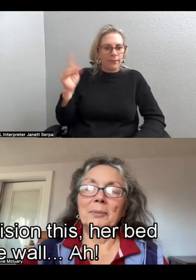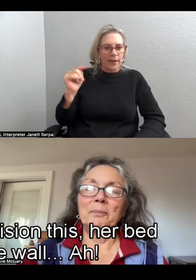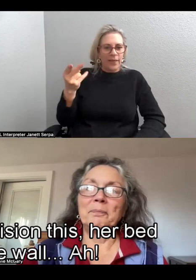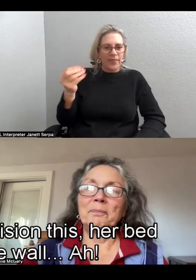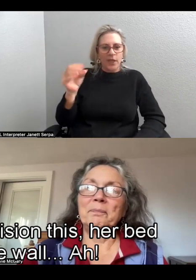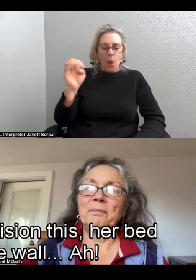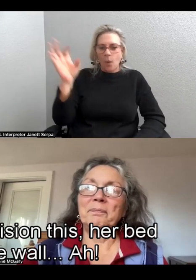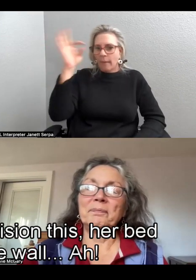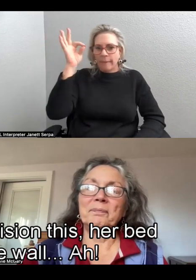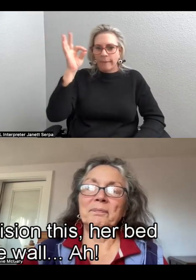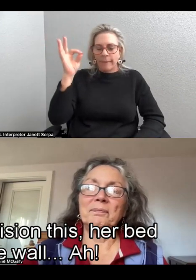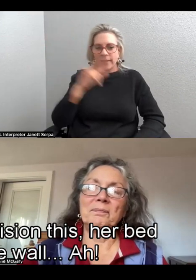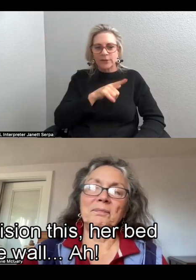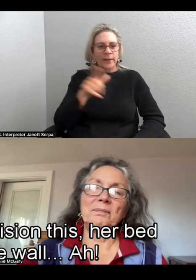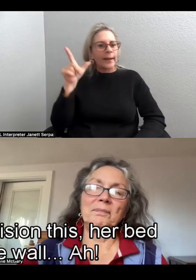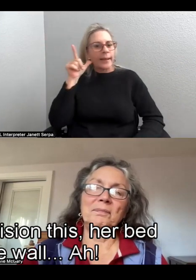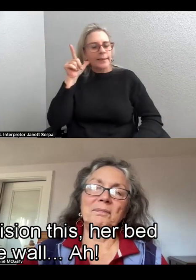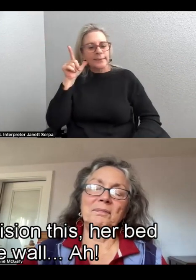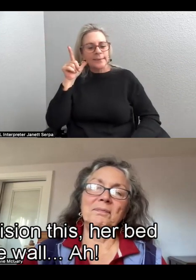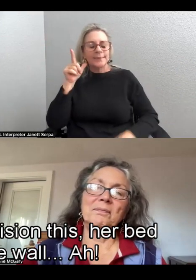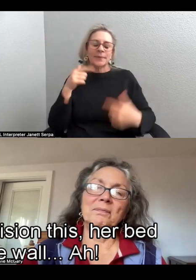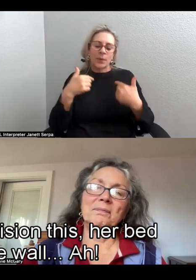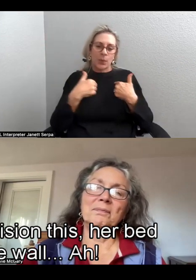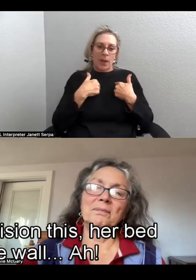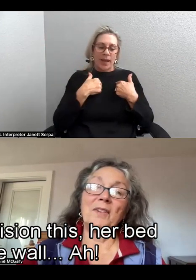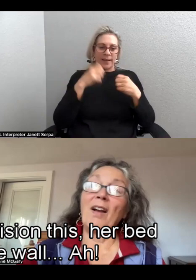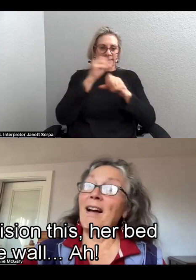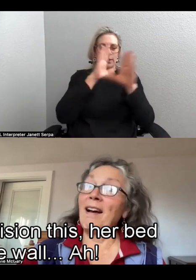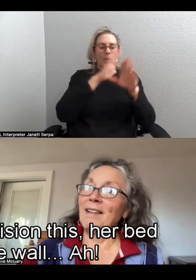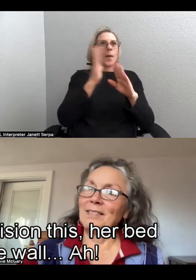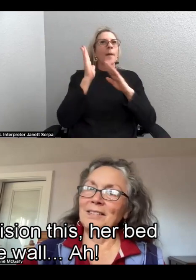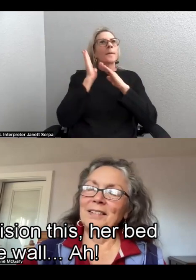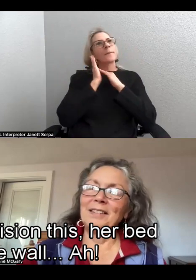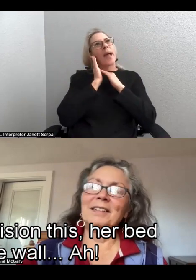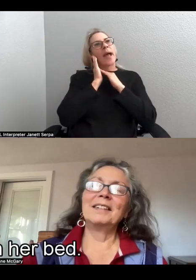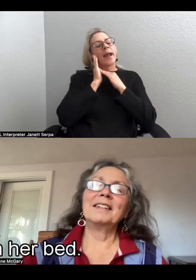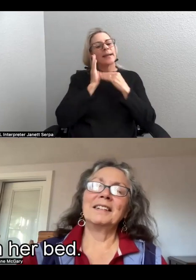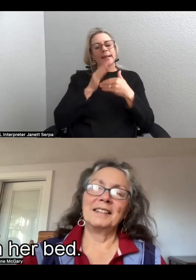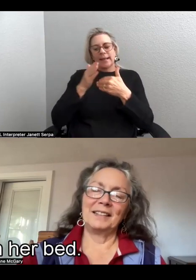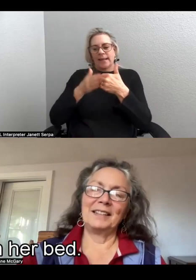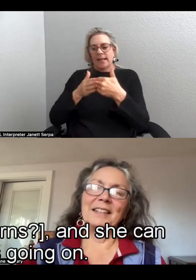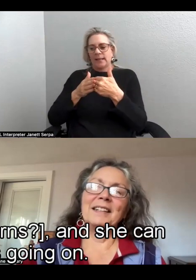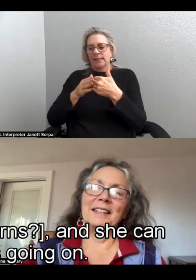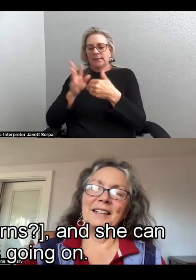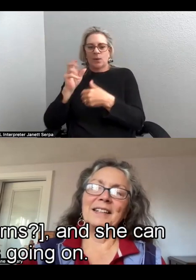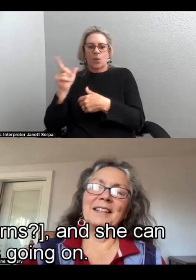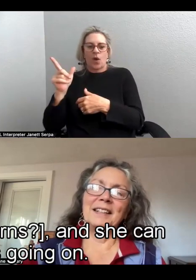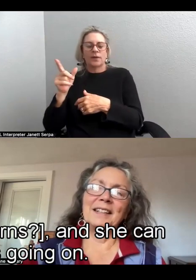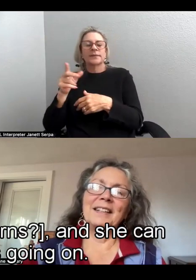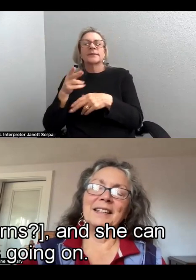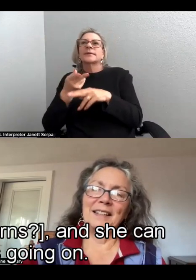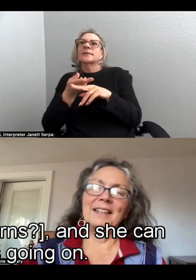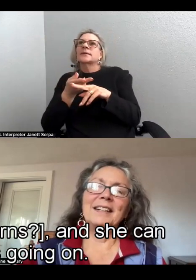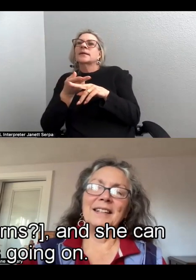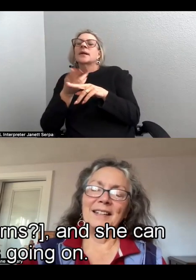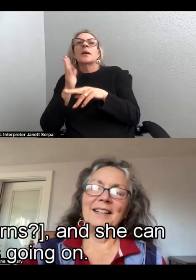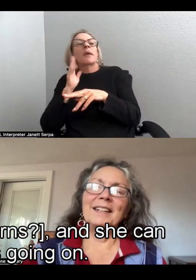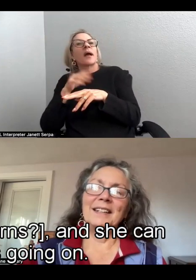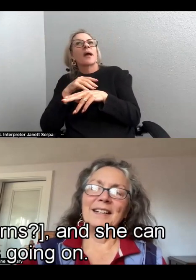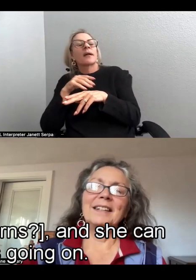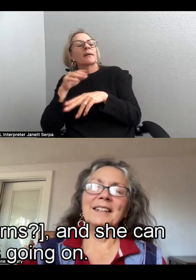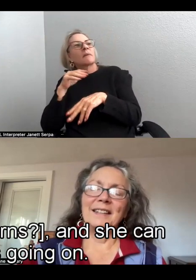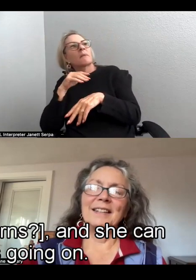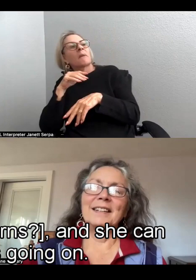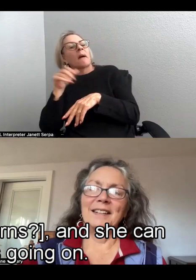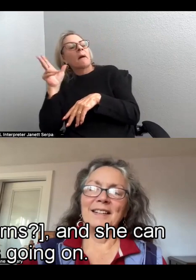I just, the way I envision this, her bed is against the wall, and she's sitting on the bed, and then she just blinks and she can hear